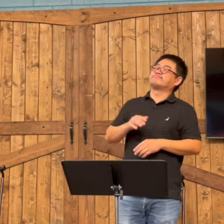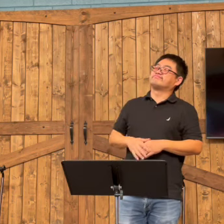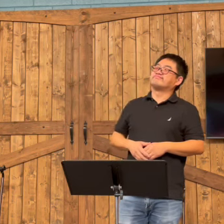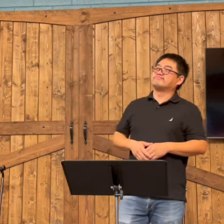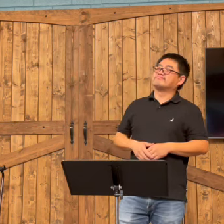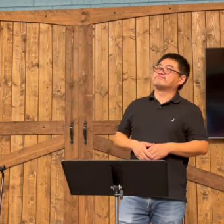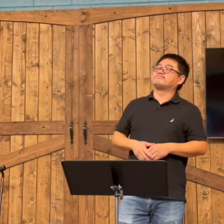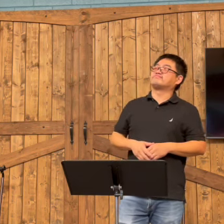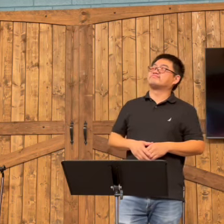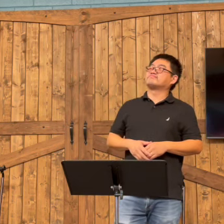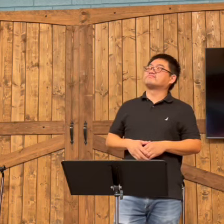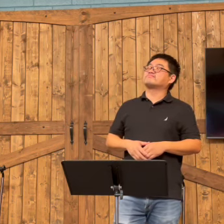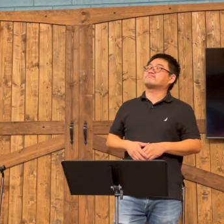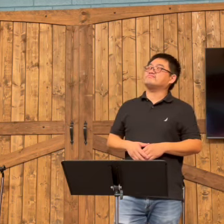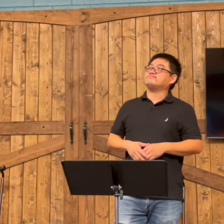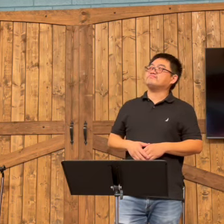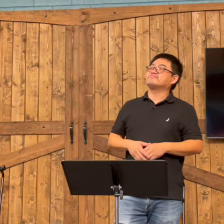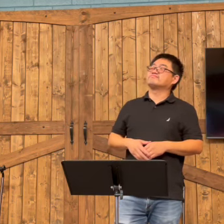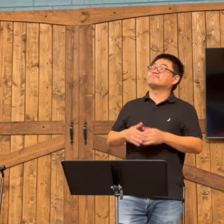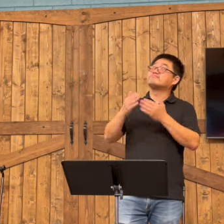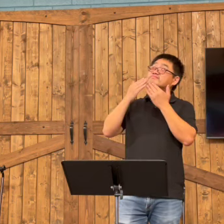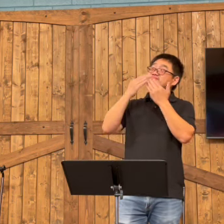don't have love. Even though our words say we do.